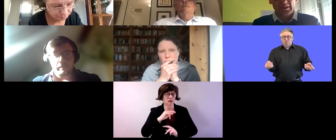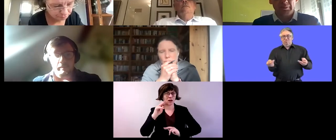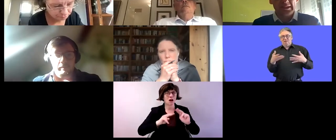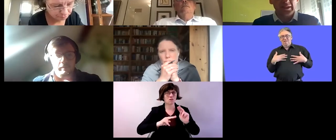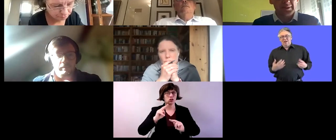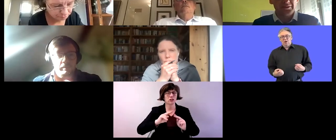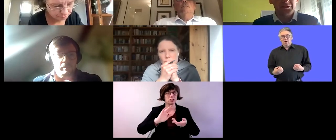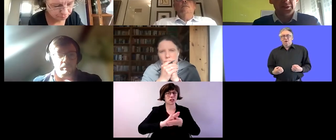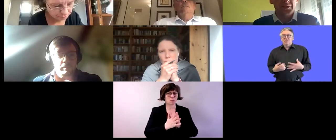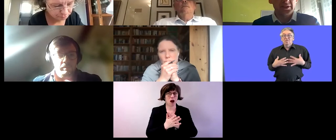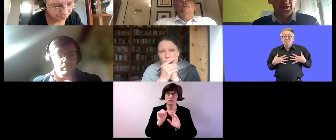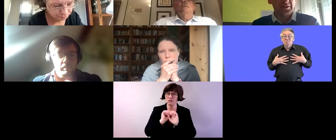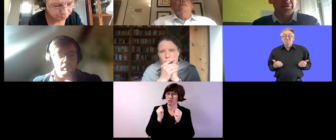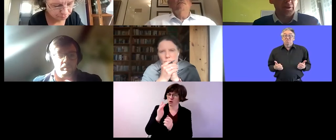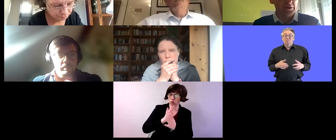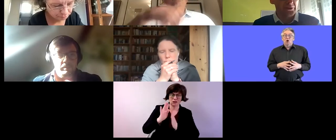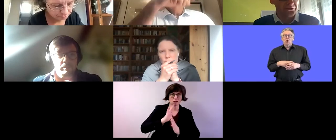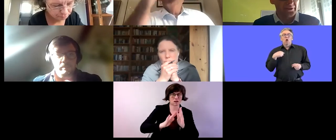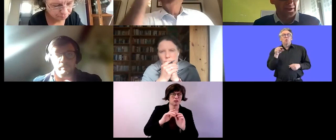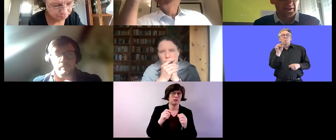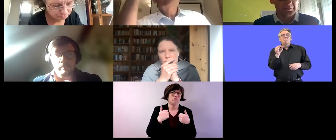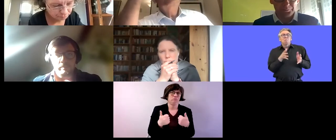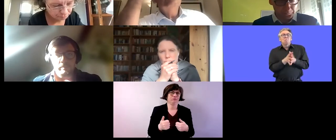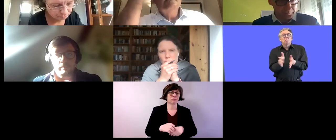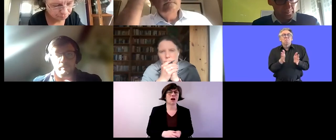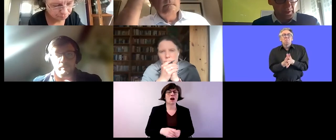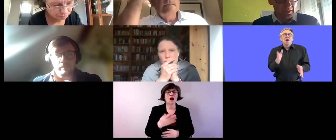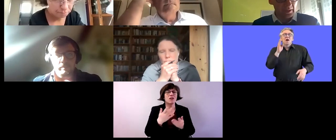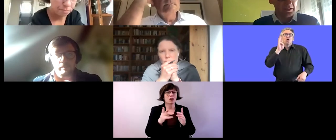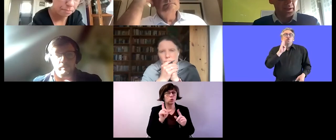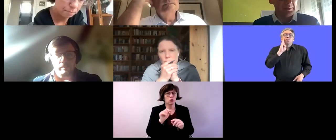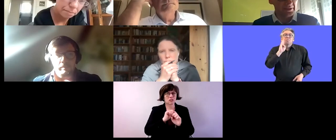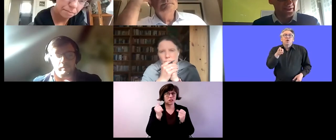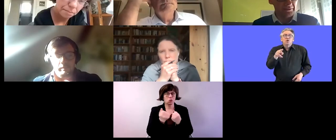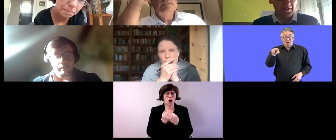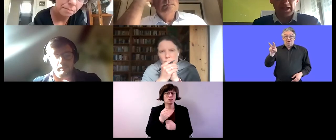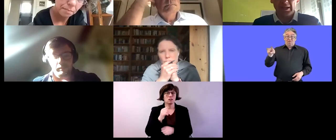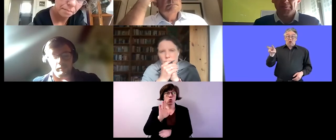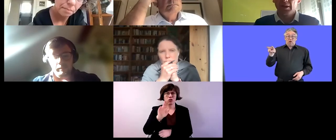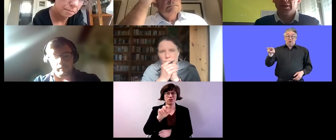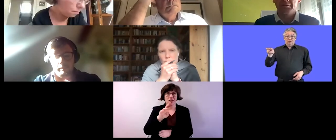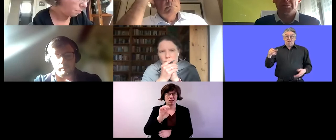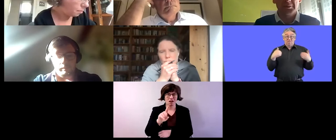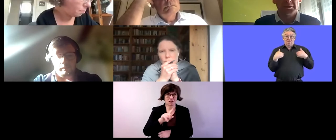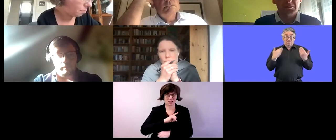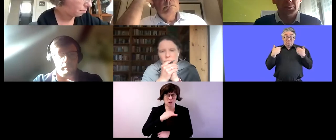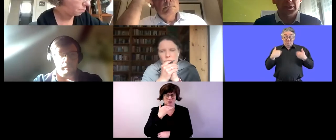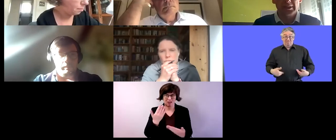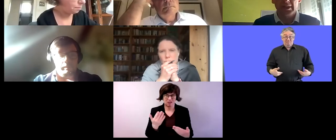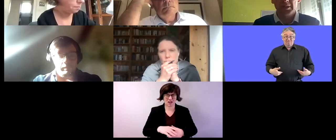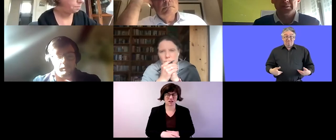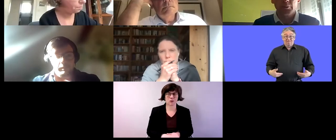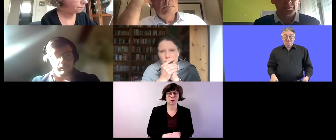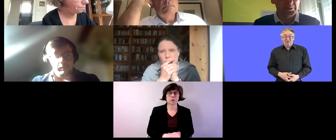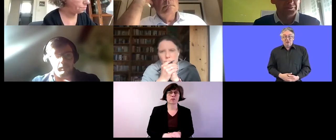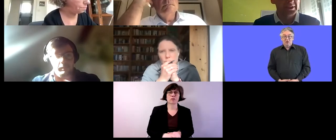explain a little bit the situation in in flounders um uh i myself i am uh maybe quickly